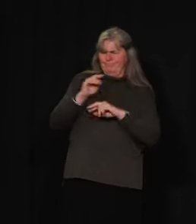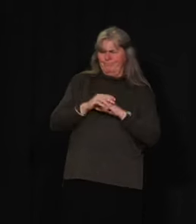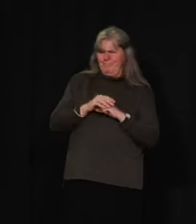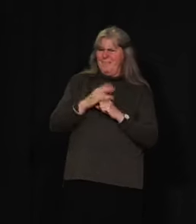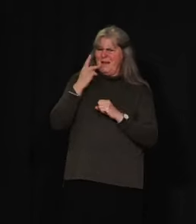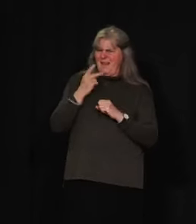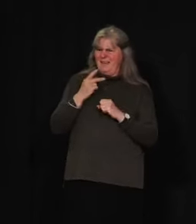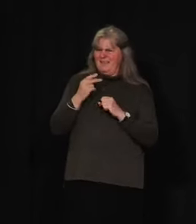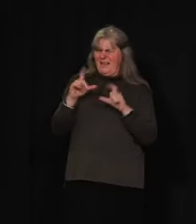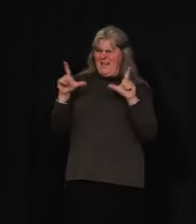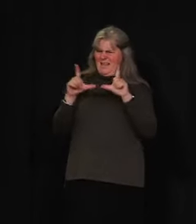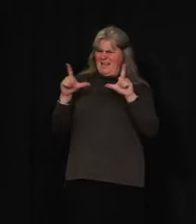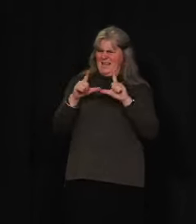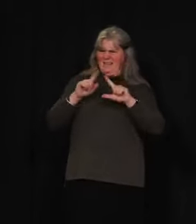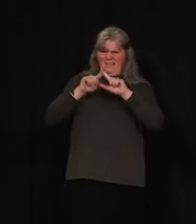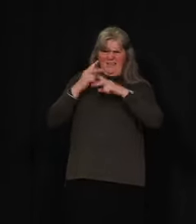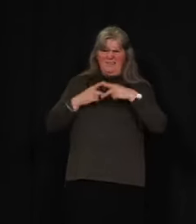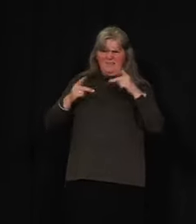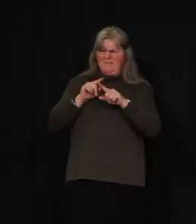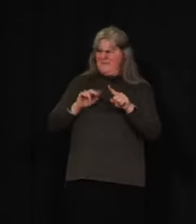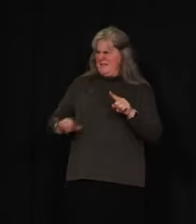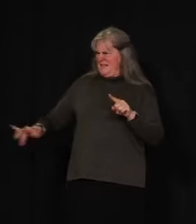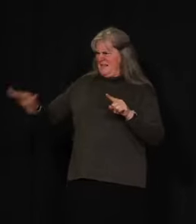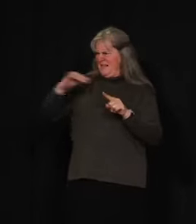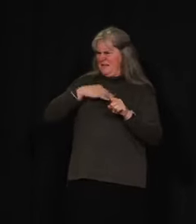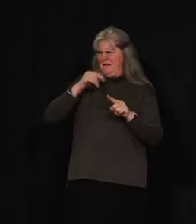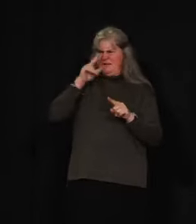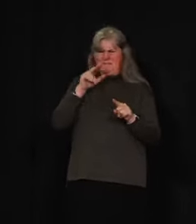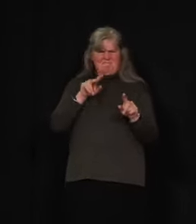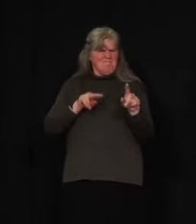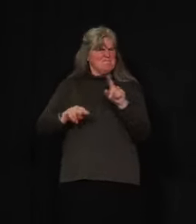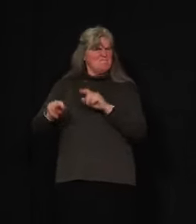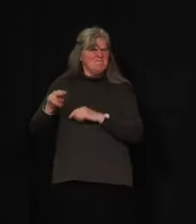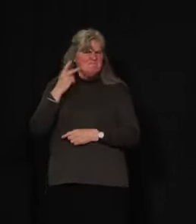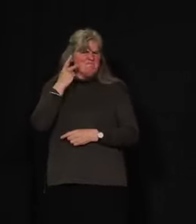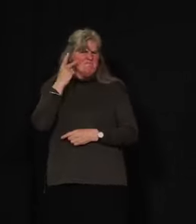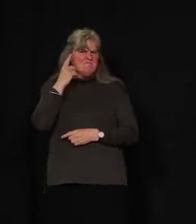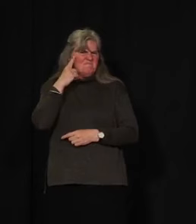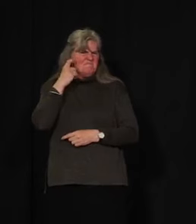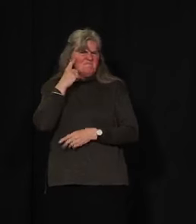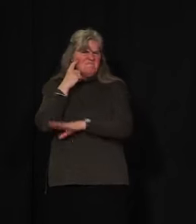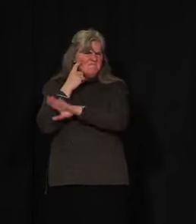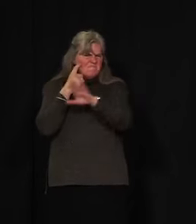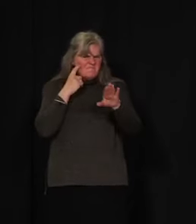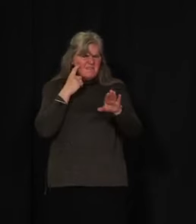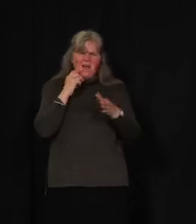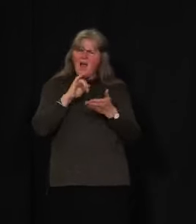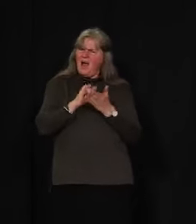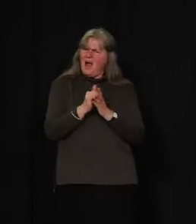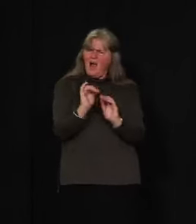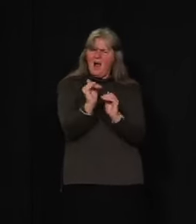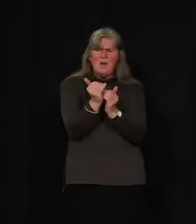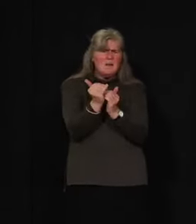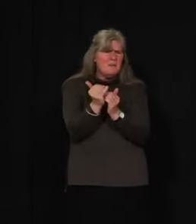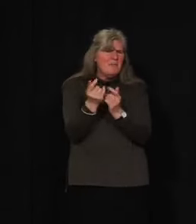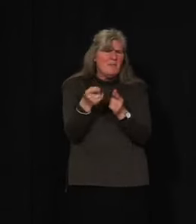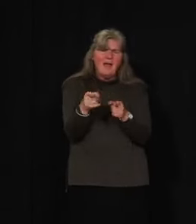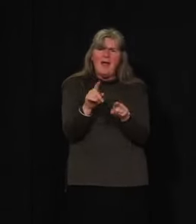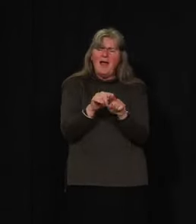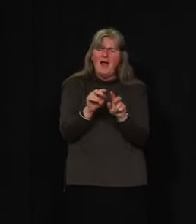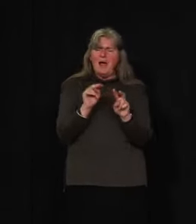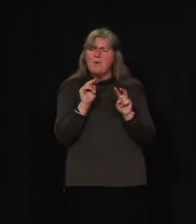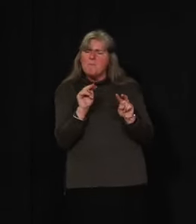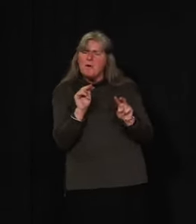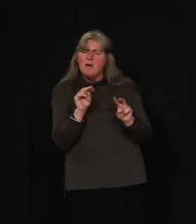-of-territory plates being seen around town. We will never eliminate COVID locally if we are steadily letting in people and not really